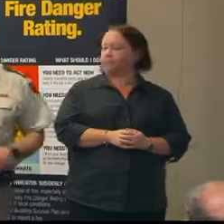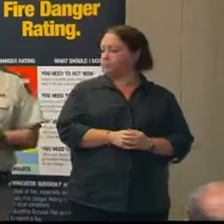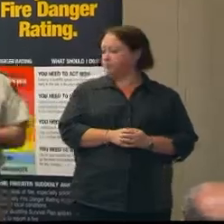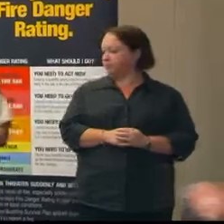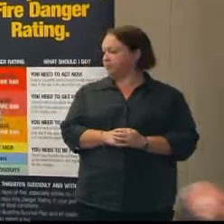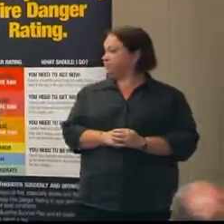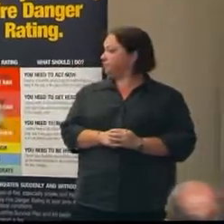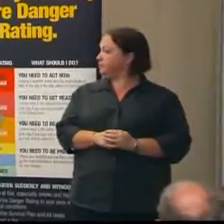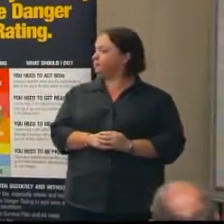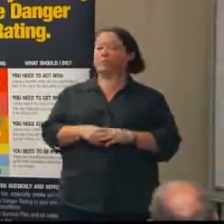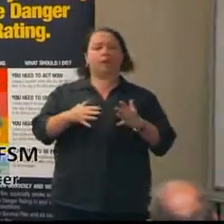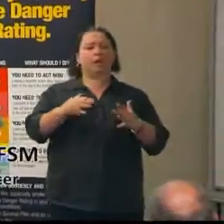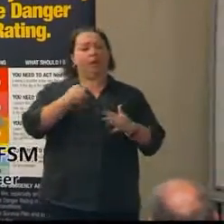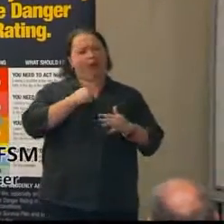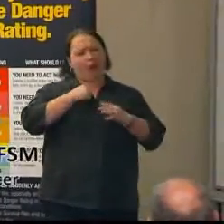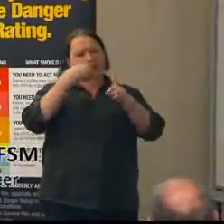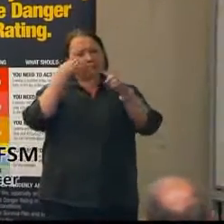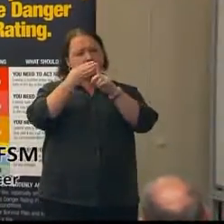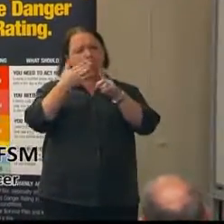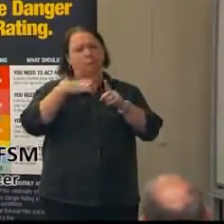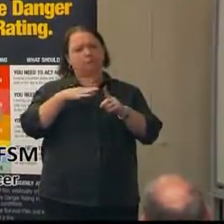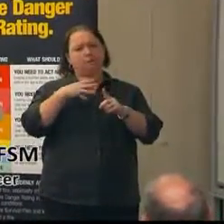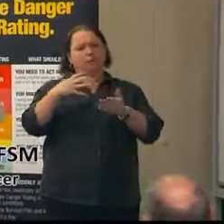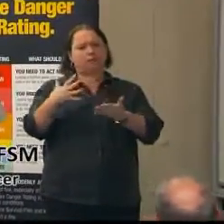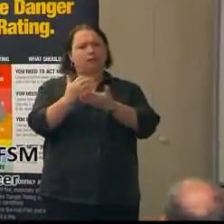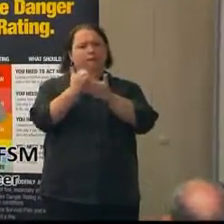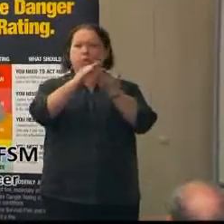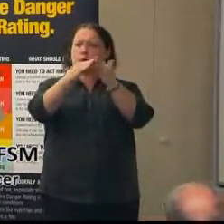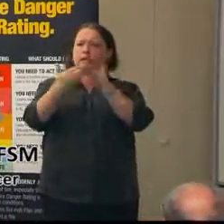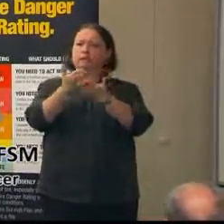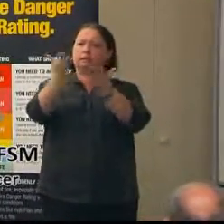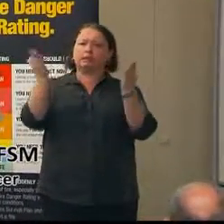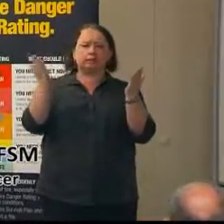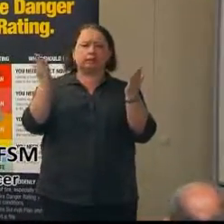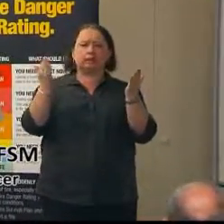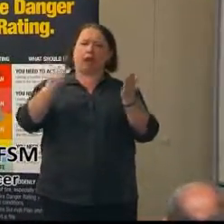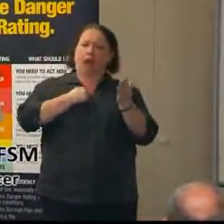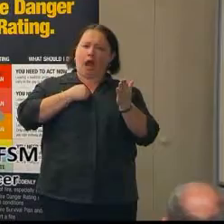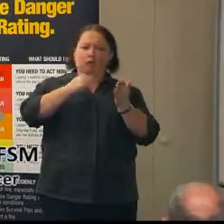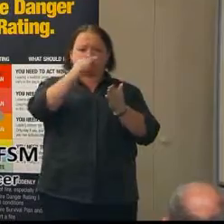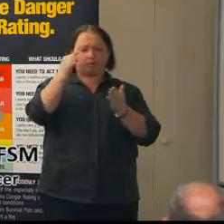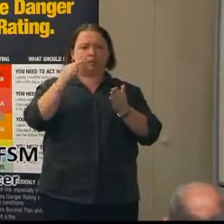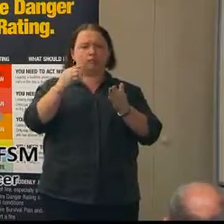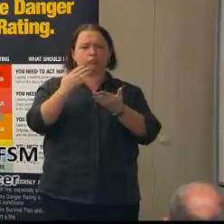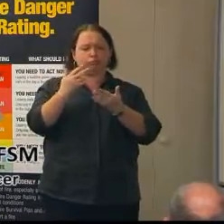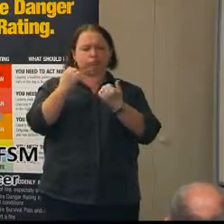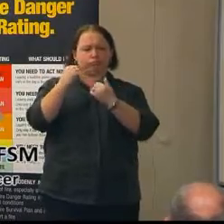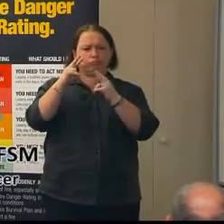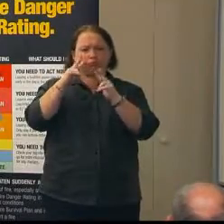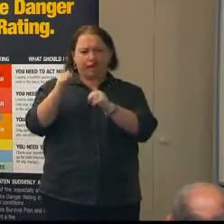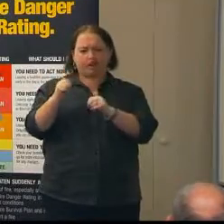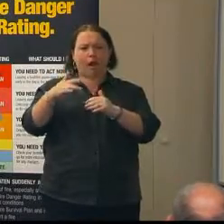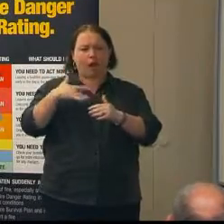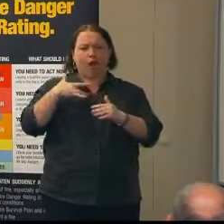Our mission is a safer community, of course, and our mission is to protect life, property, environment from fires and other